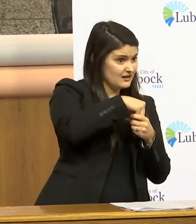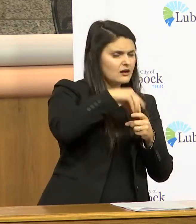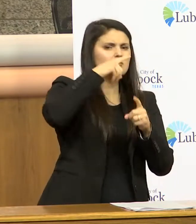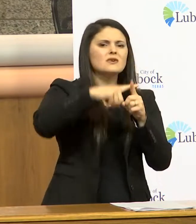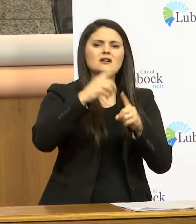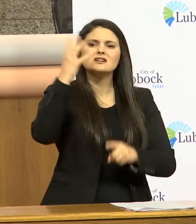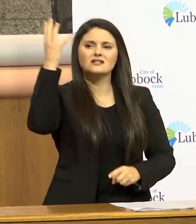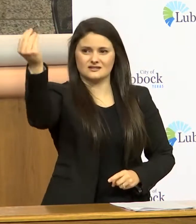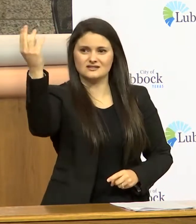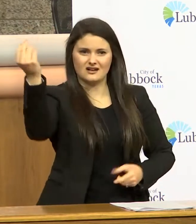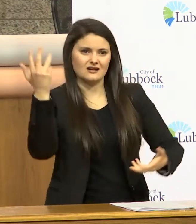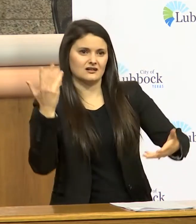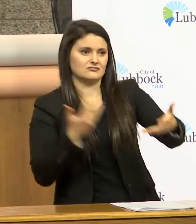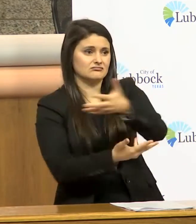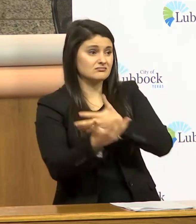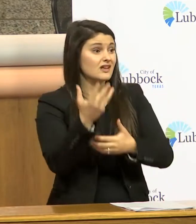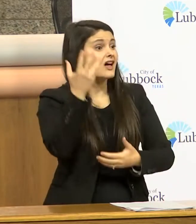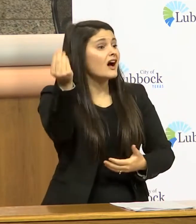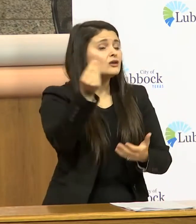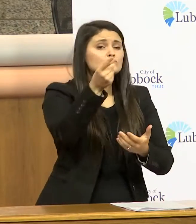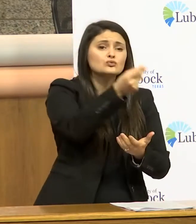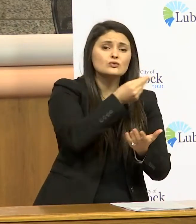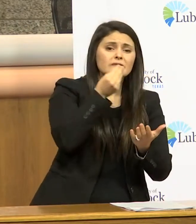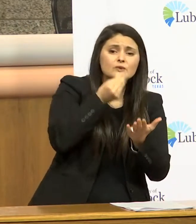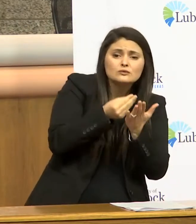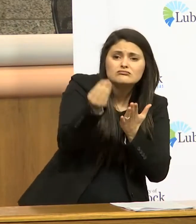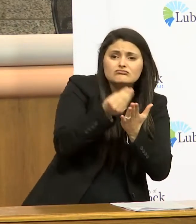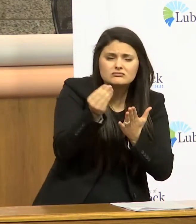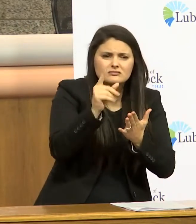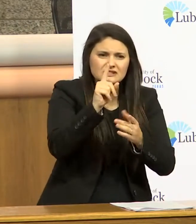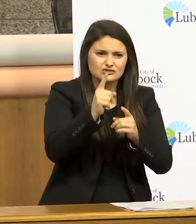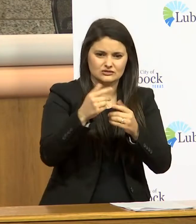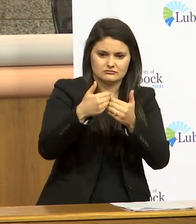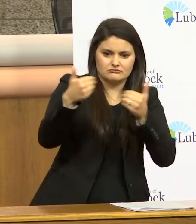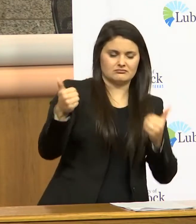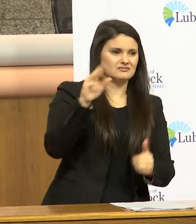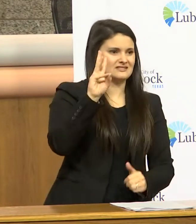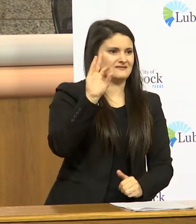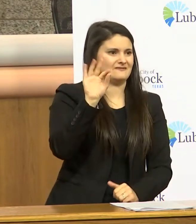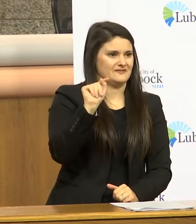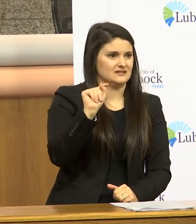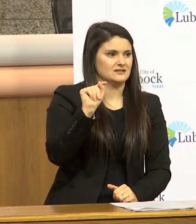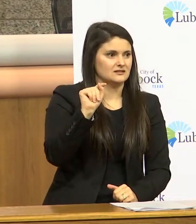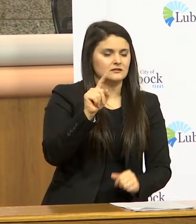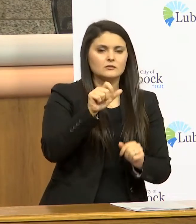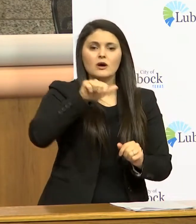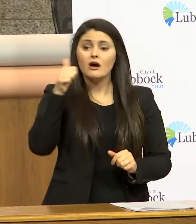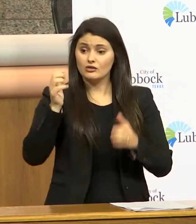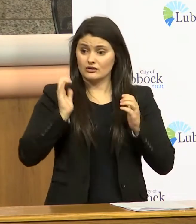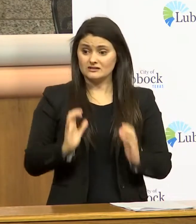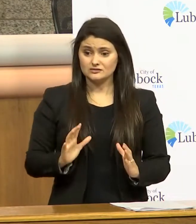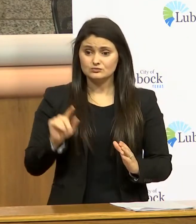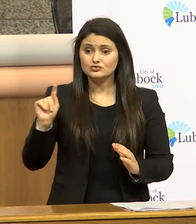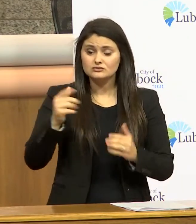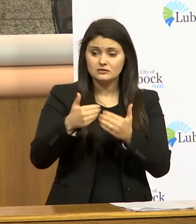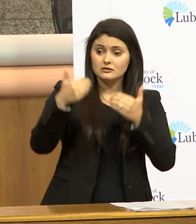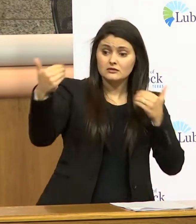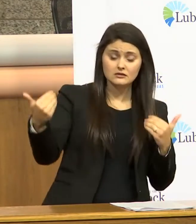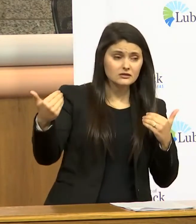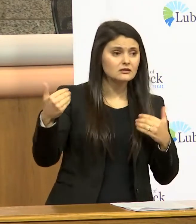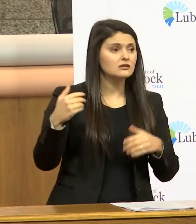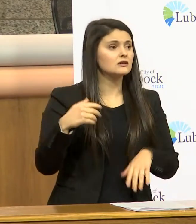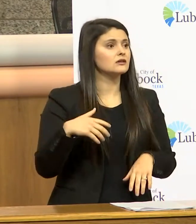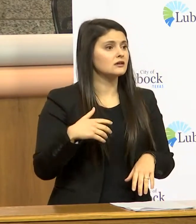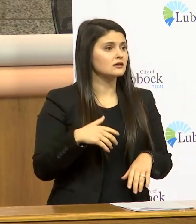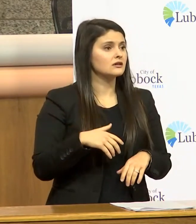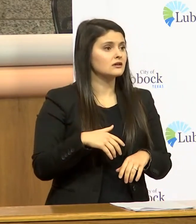so when you go out to the grocery store you know make sure you keep that six feet from other customers take some space